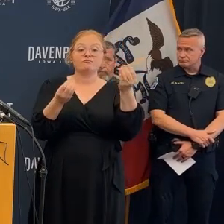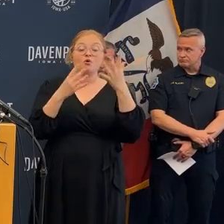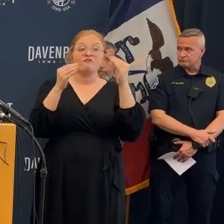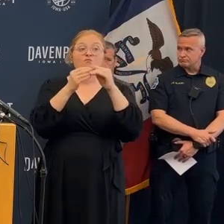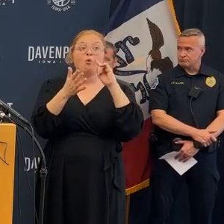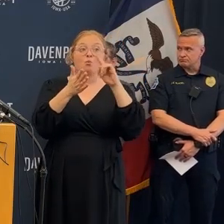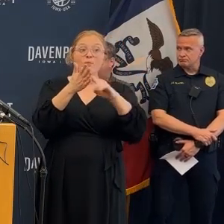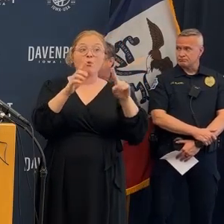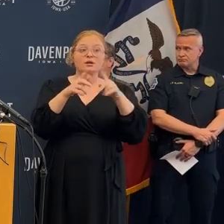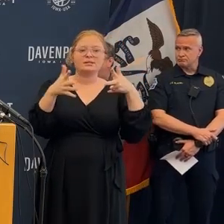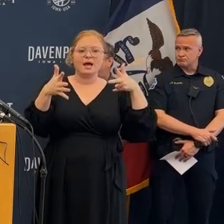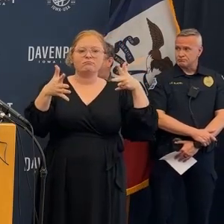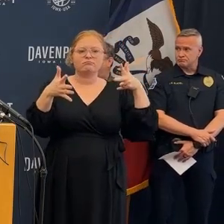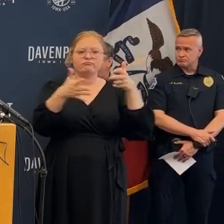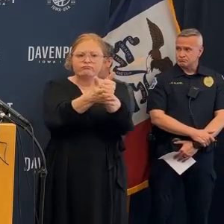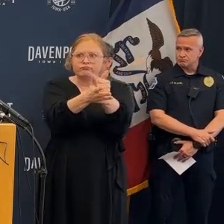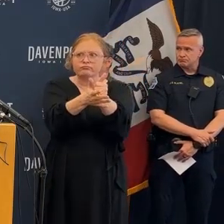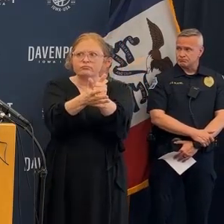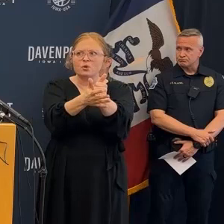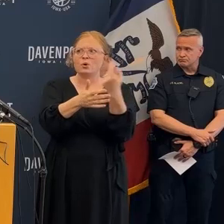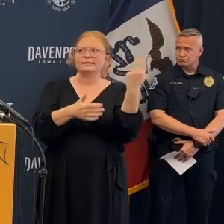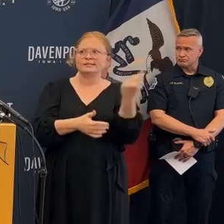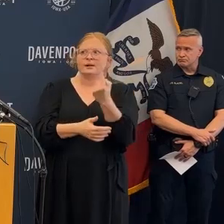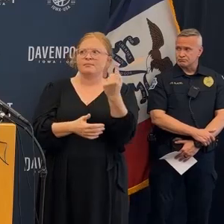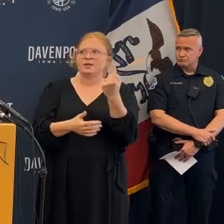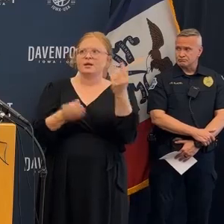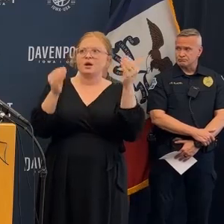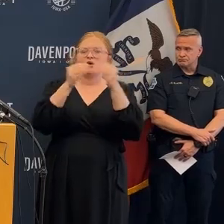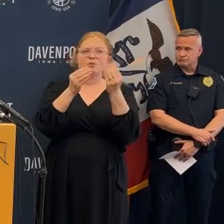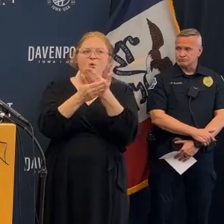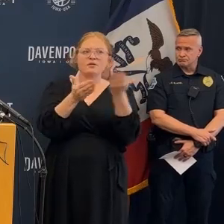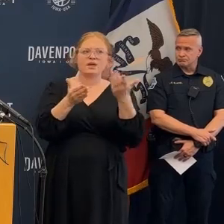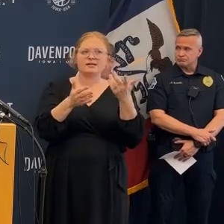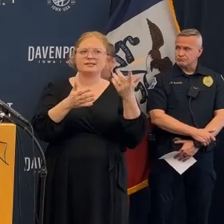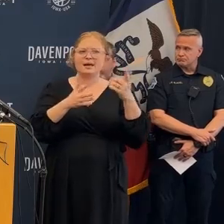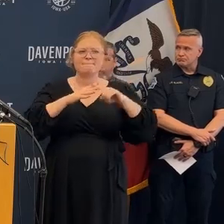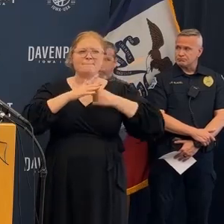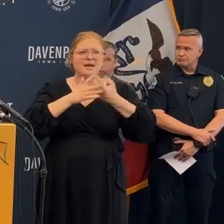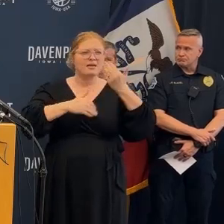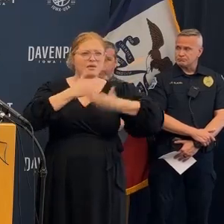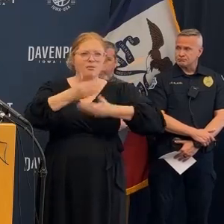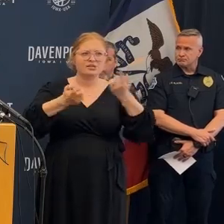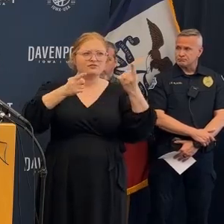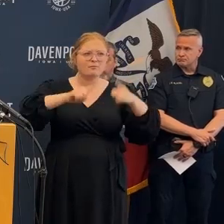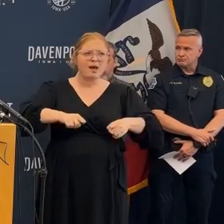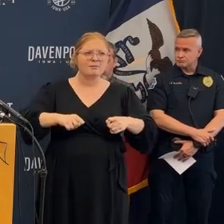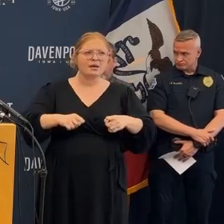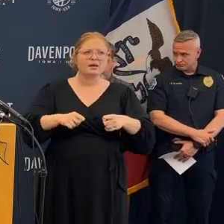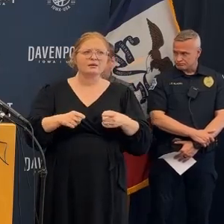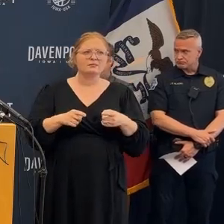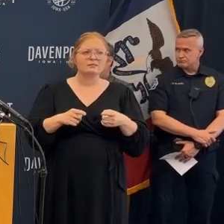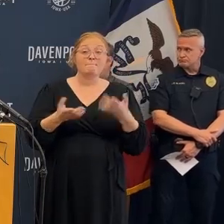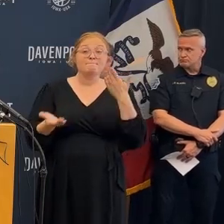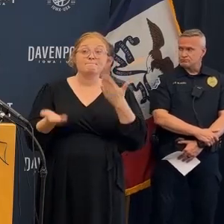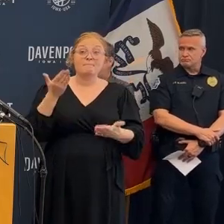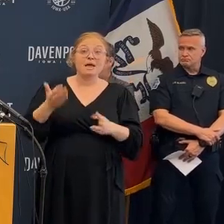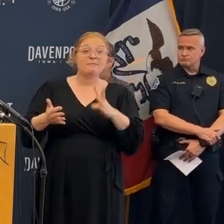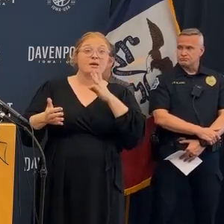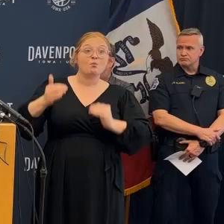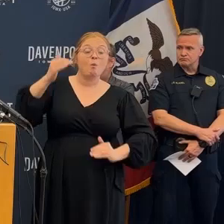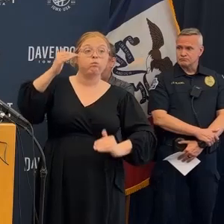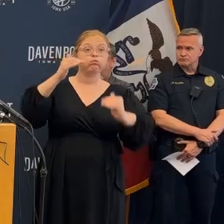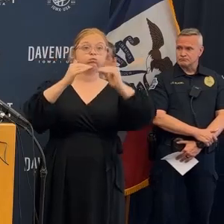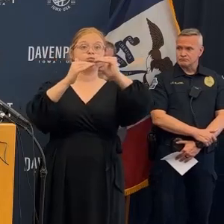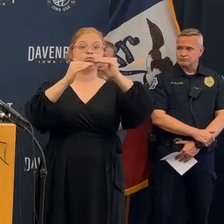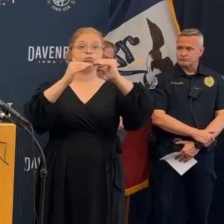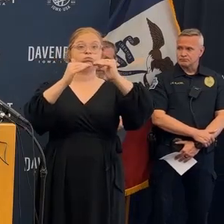to be anybody up? Matt? Yeah I had a quick question I know you guys are still investigating